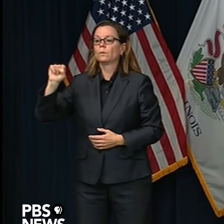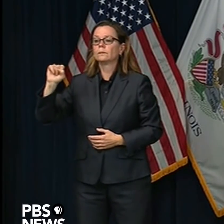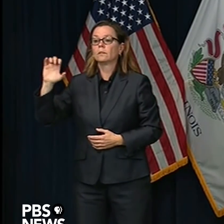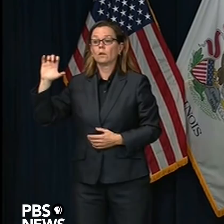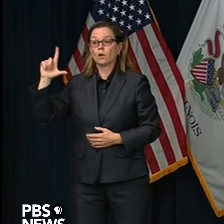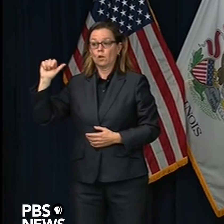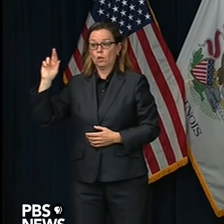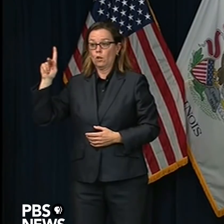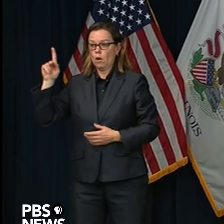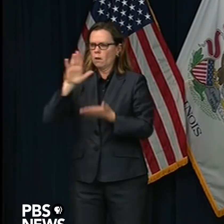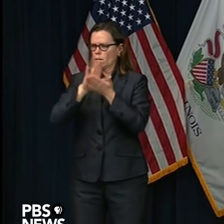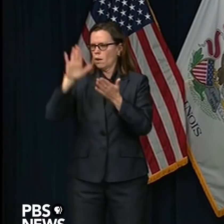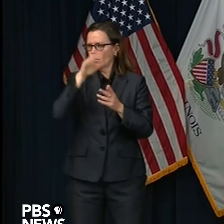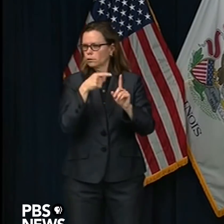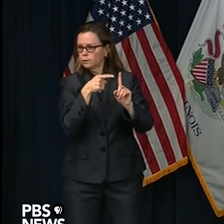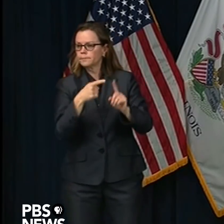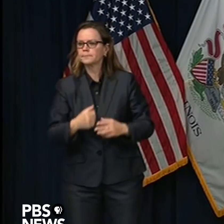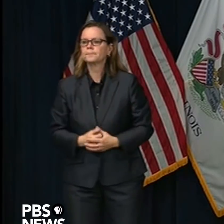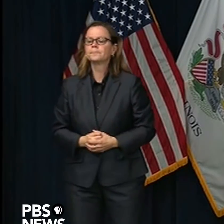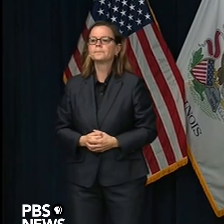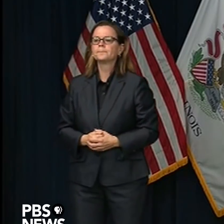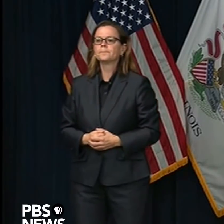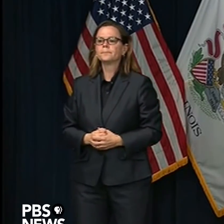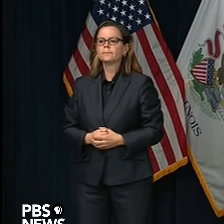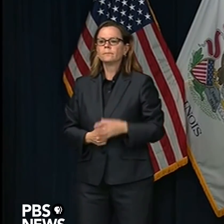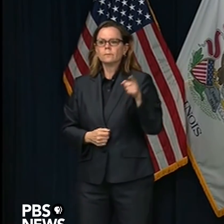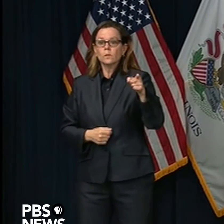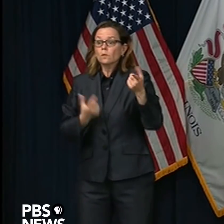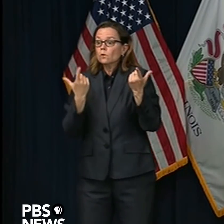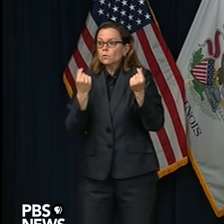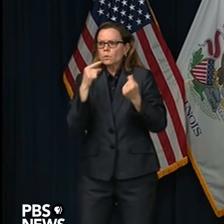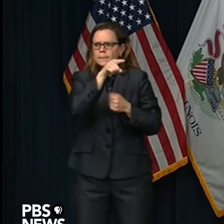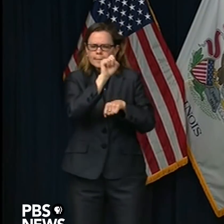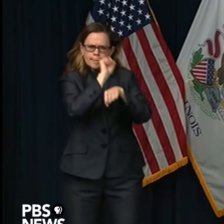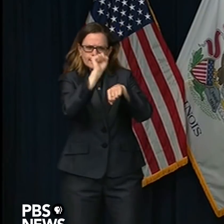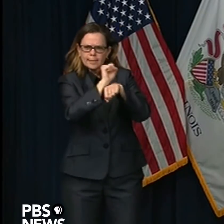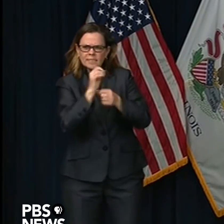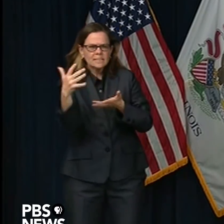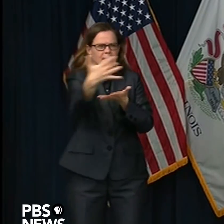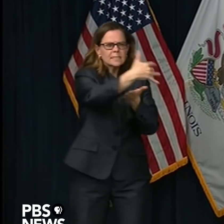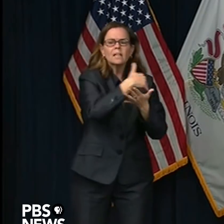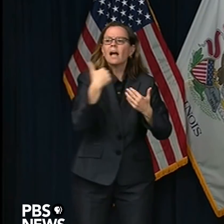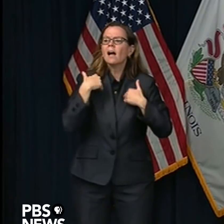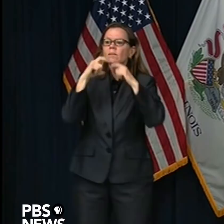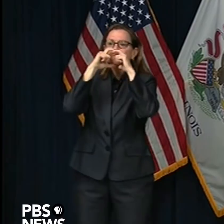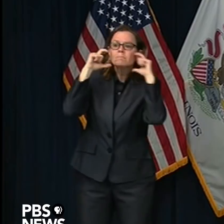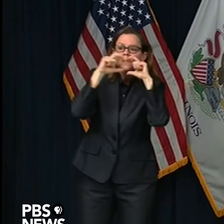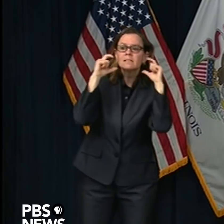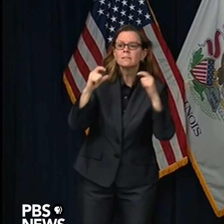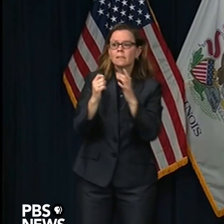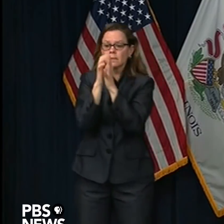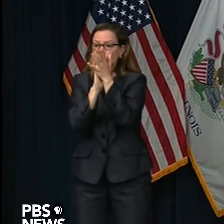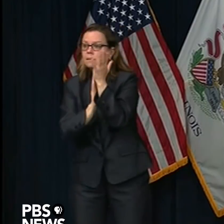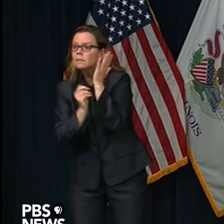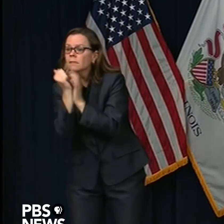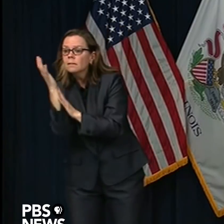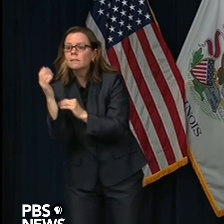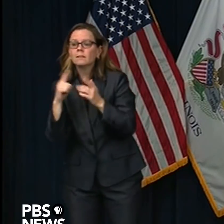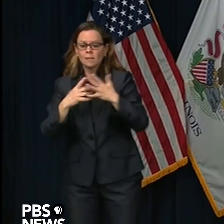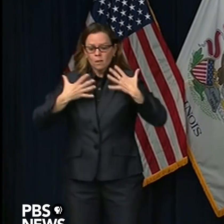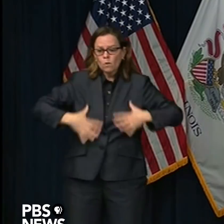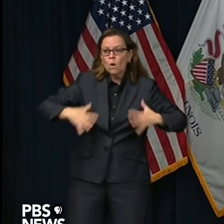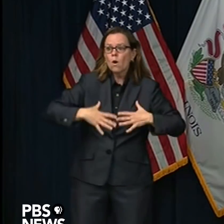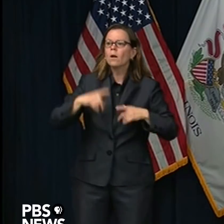and donated hundreds of boxes of masks and gloves, gowns, and hand sanitizer to local hospitals.